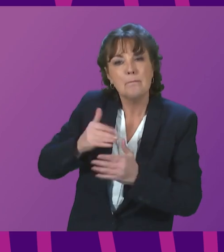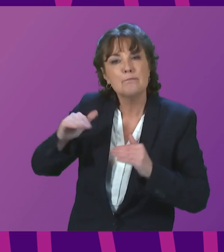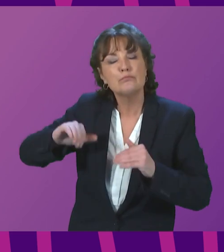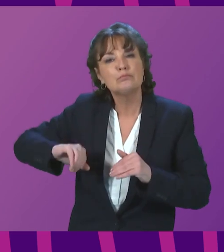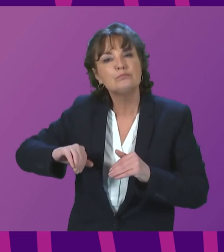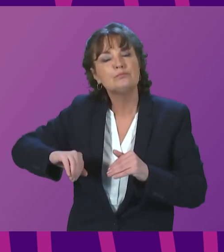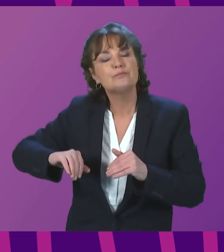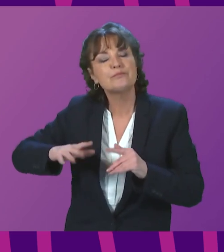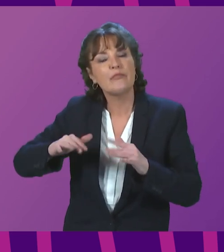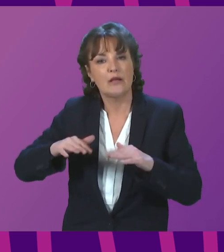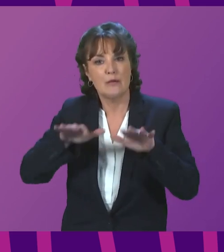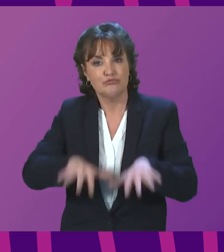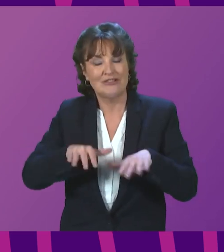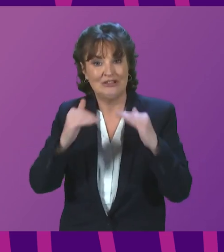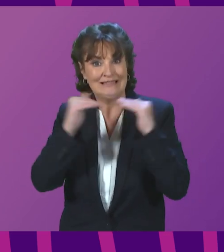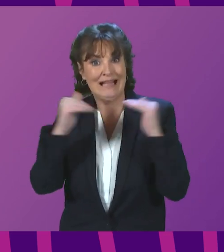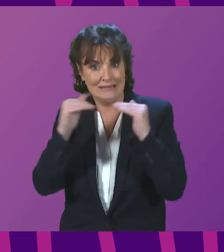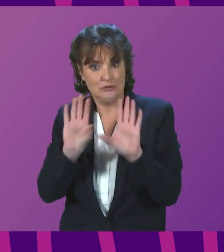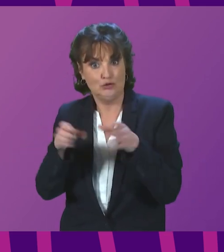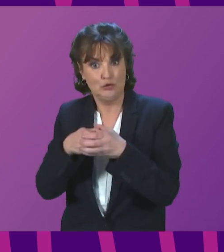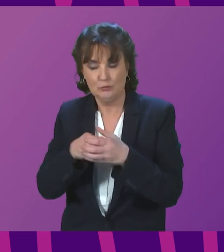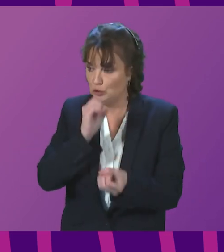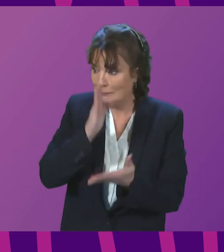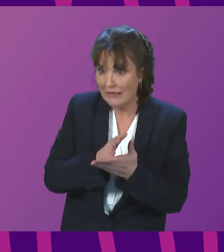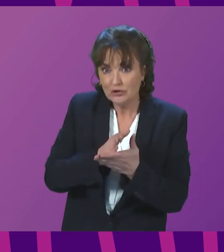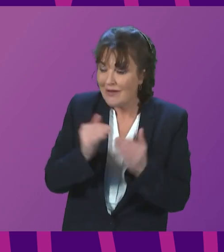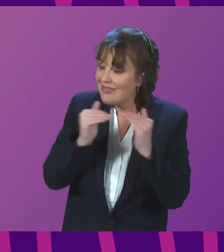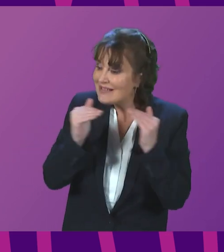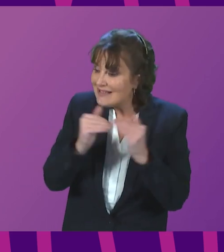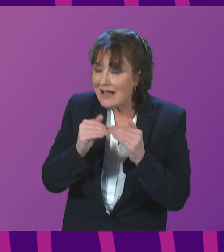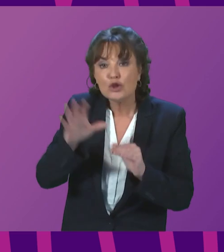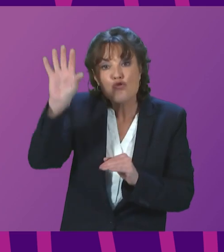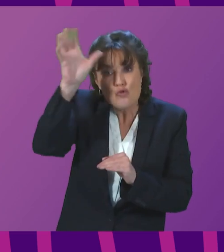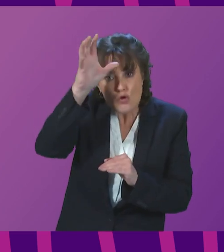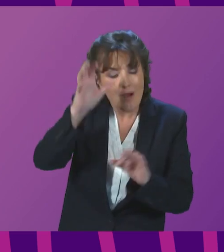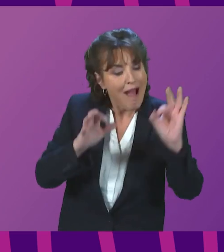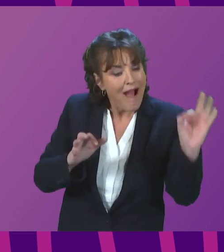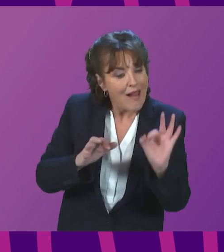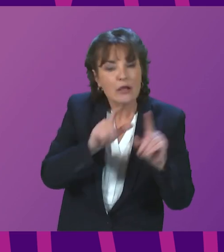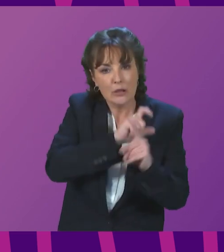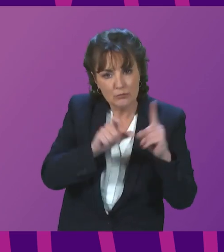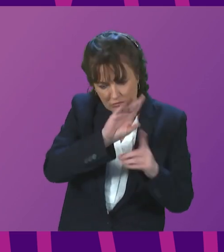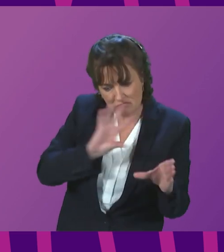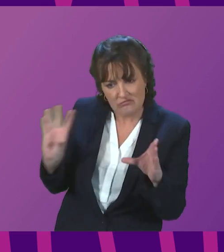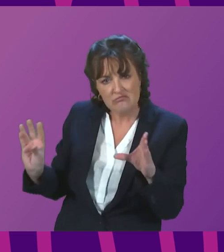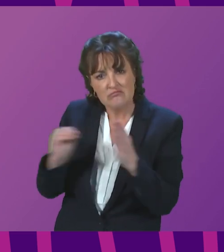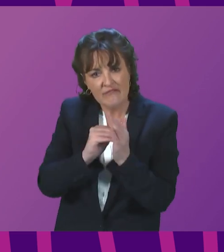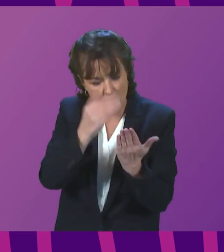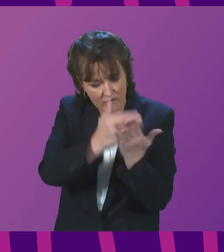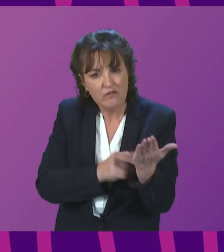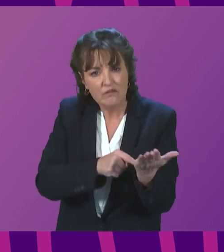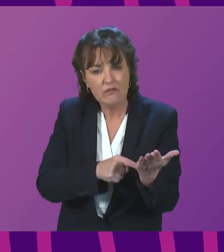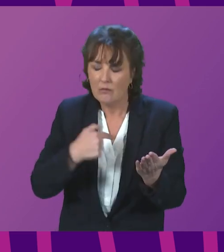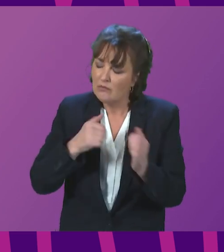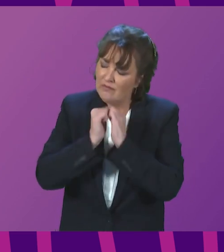retrofit standards to ensure circumstances in remote rural and island communities are taken fully into account. We value the